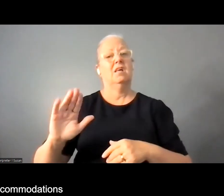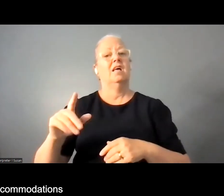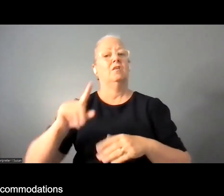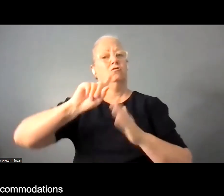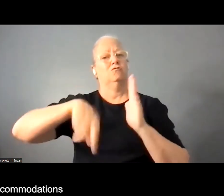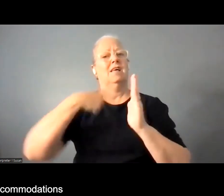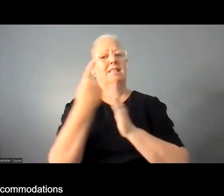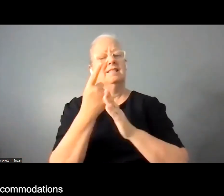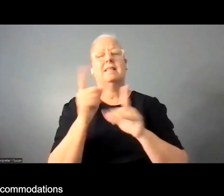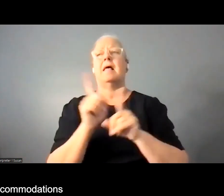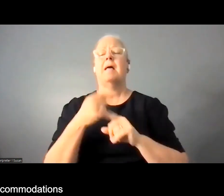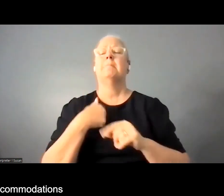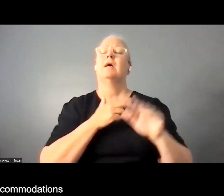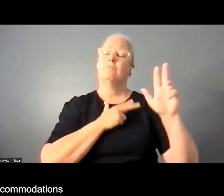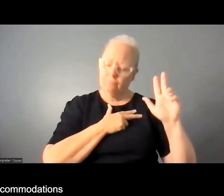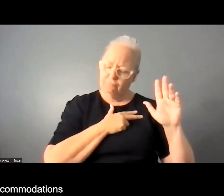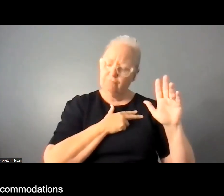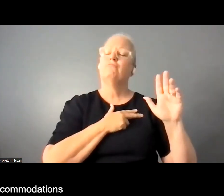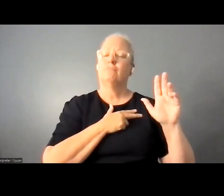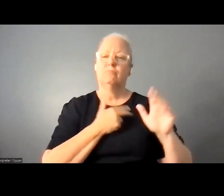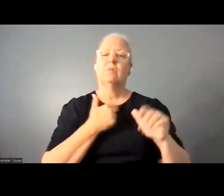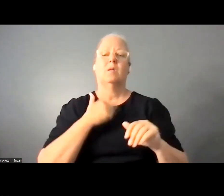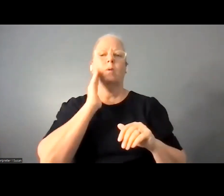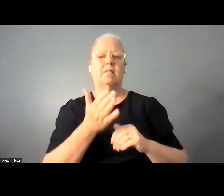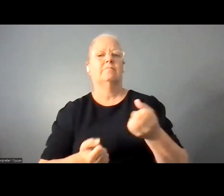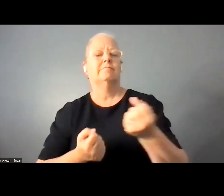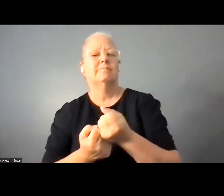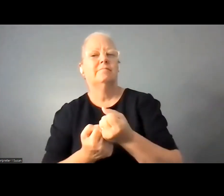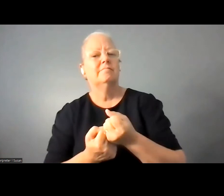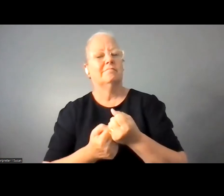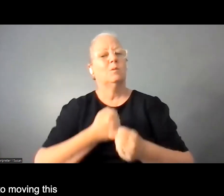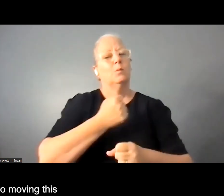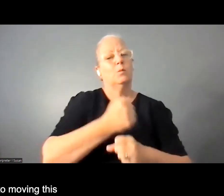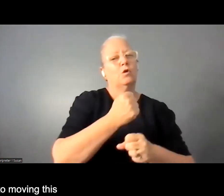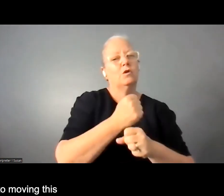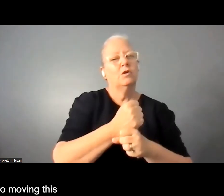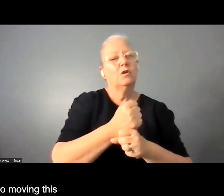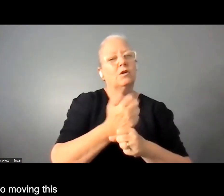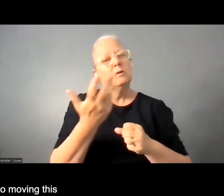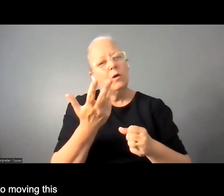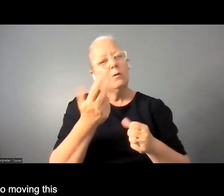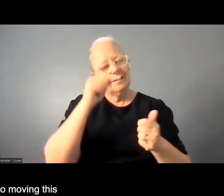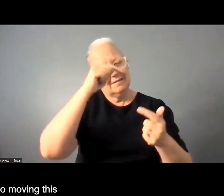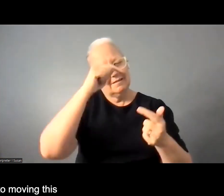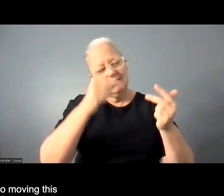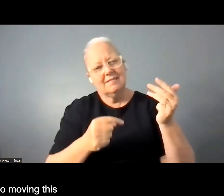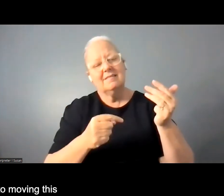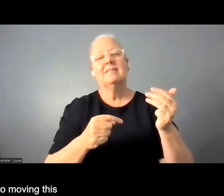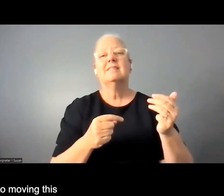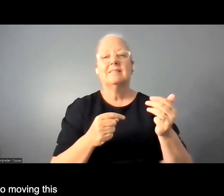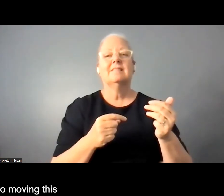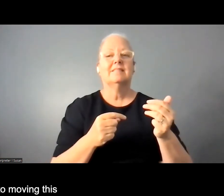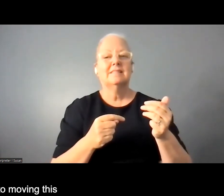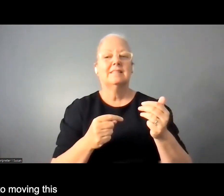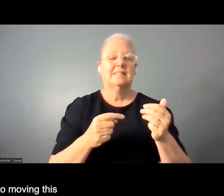reasonable accommodations and inclusive employment so these kind of uh direction to move in despite